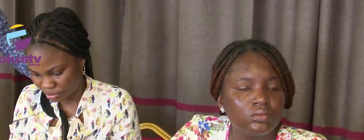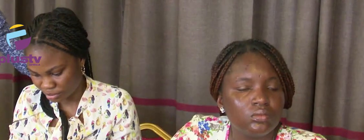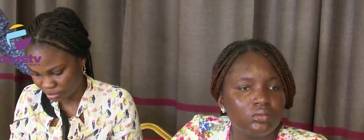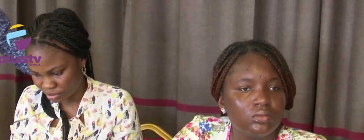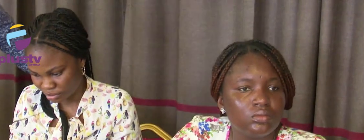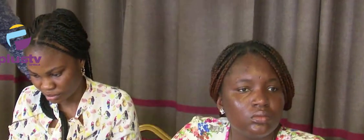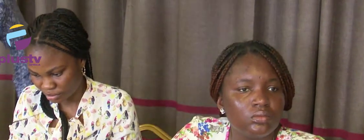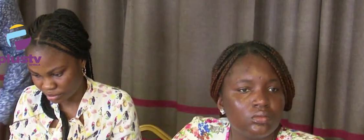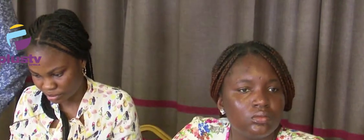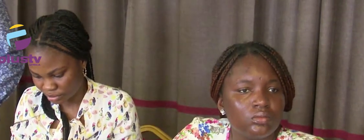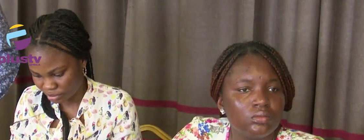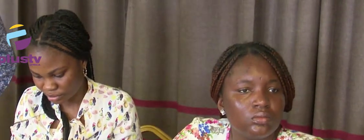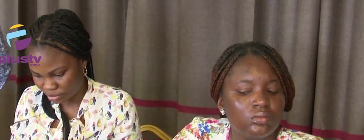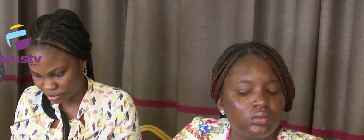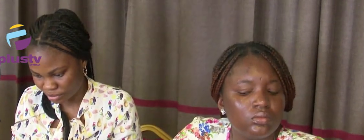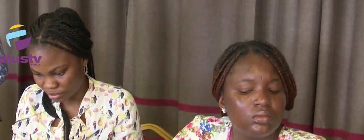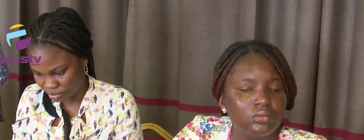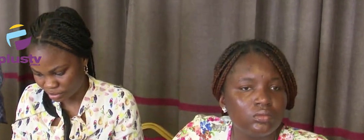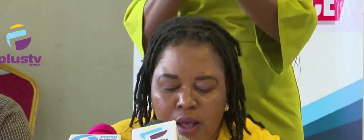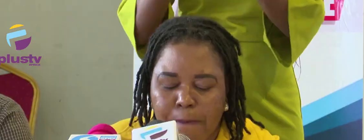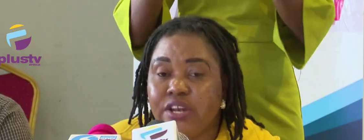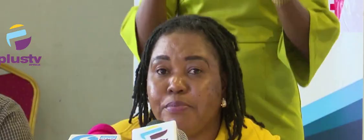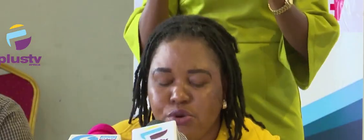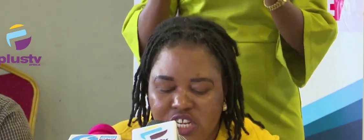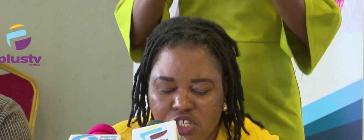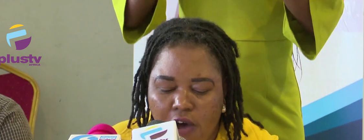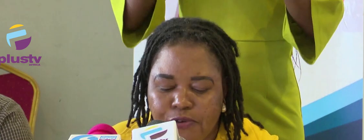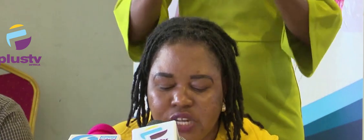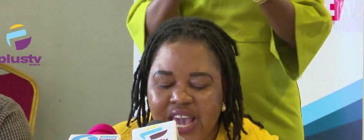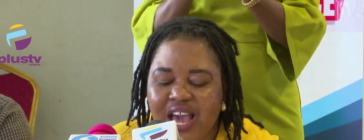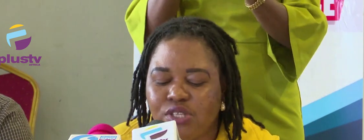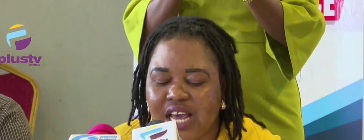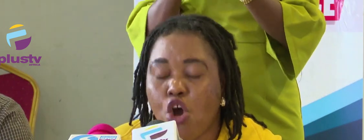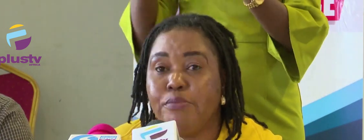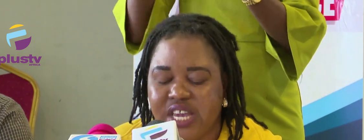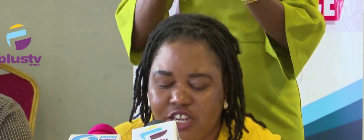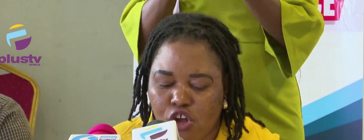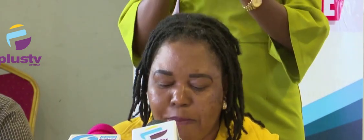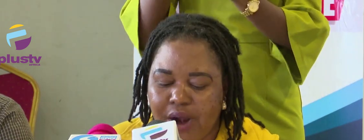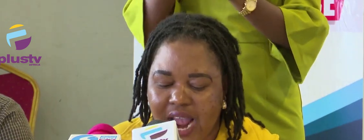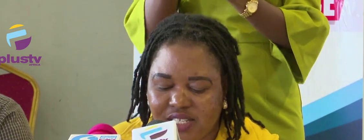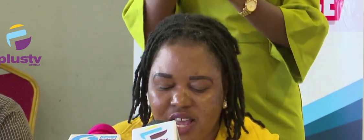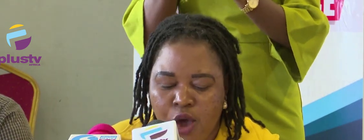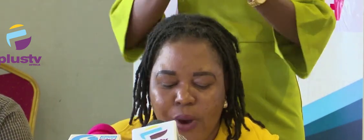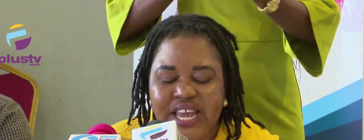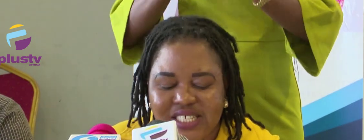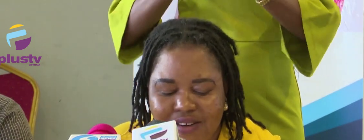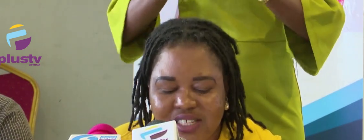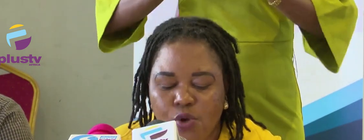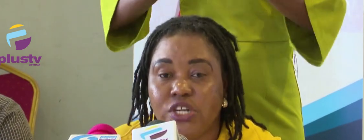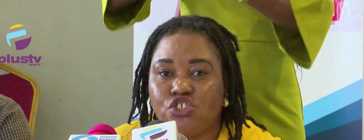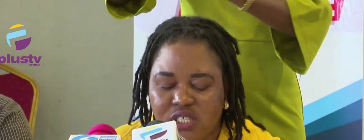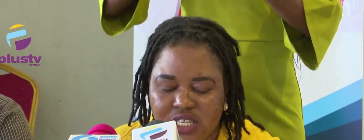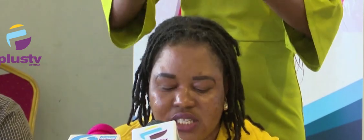better support them in accessing justice. PWDs often encounter communication barriers when